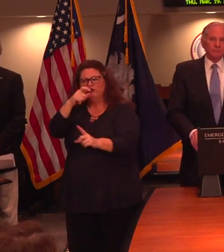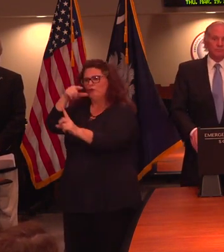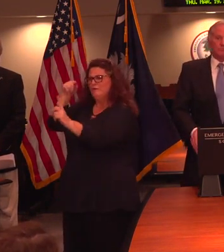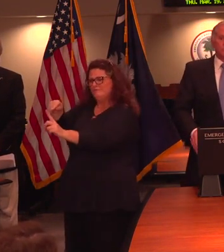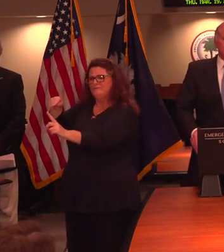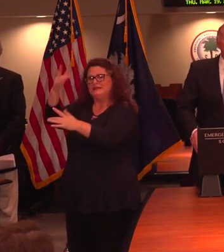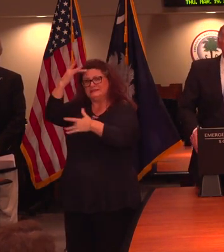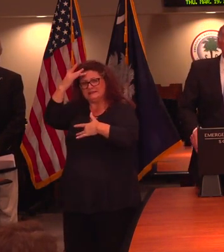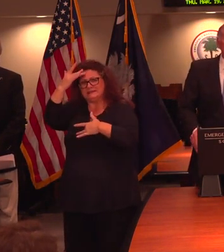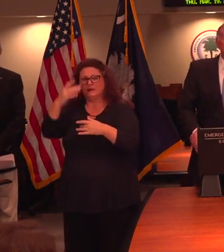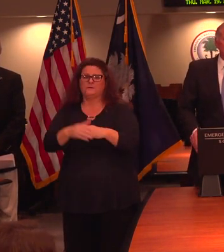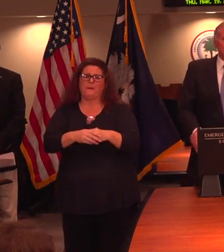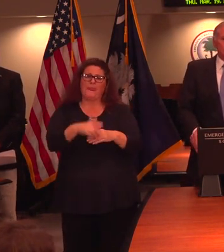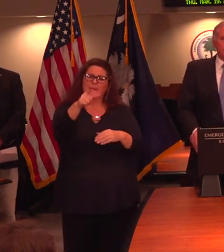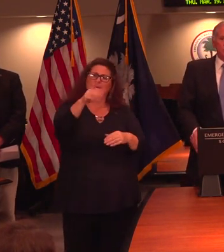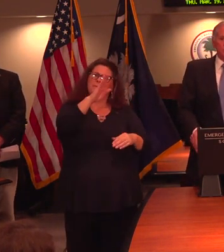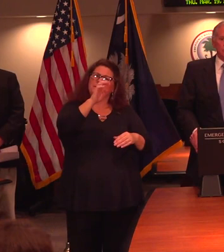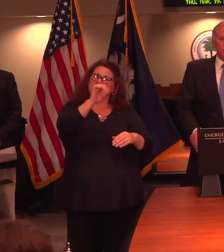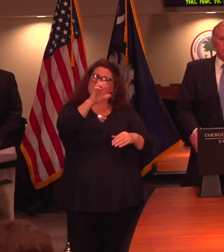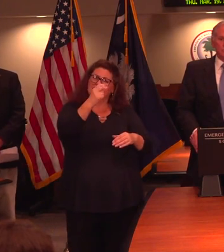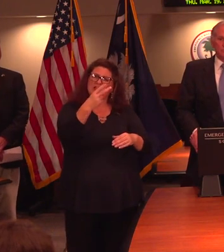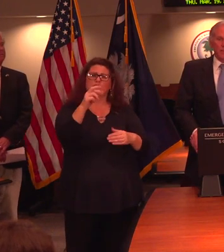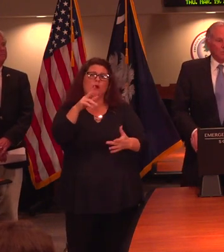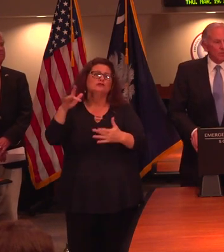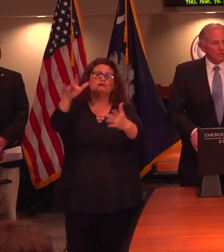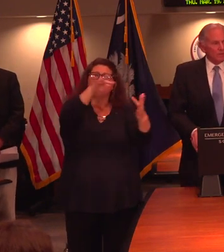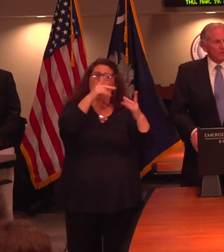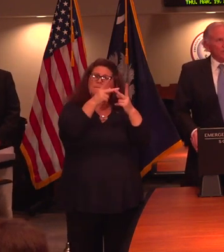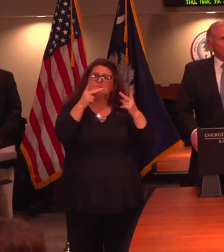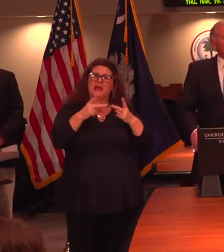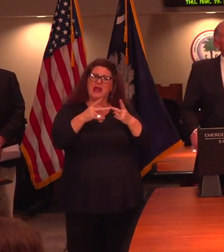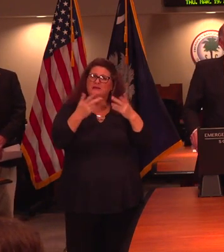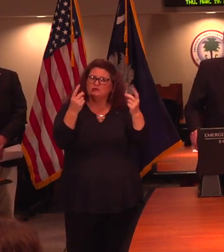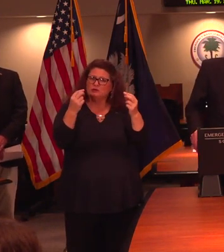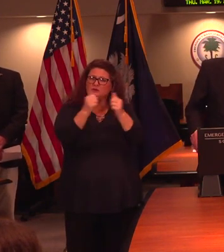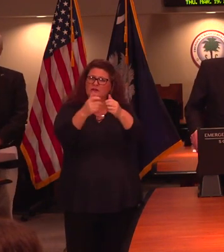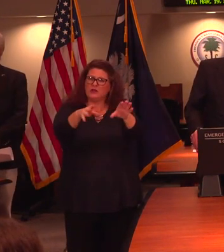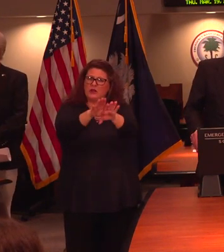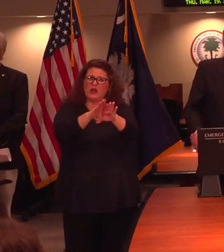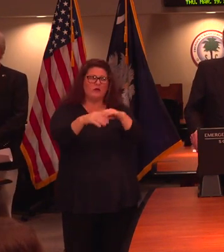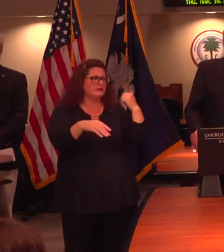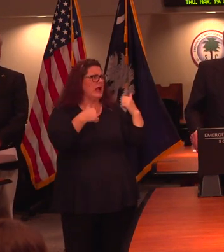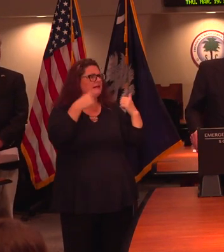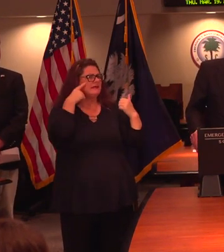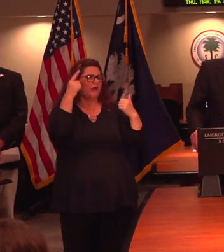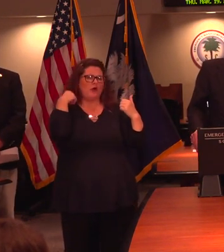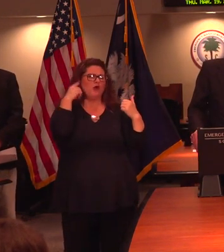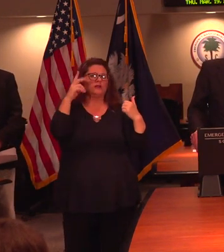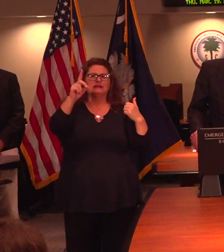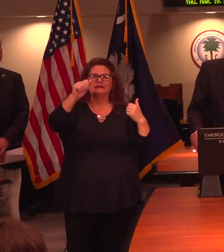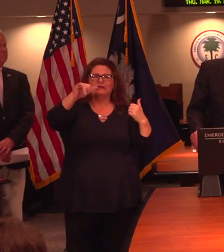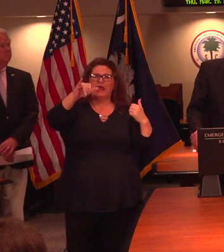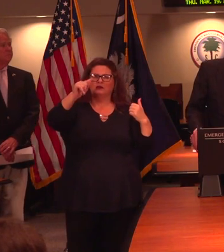are your thoughts on possibly closing our beaches and any tourist advisories? Well, they've done that in, I think, in Daytona or some places.